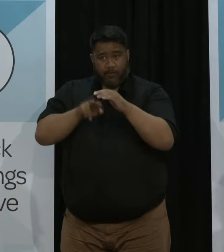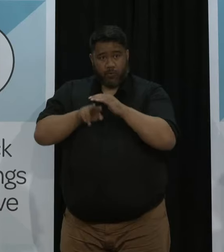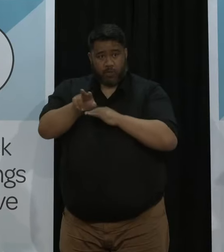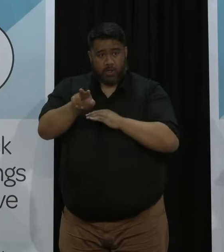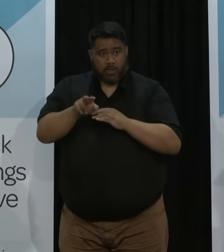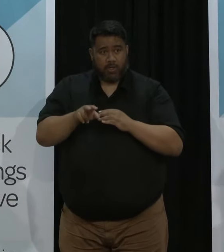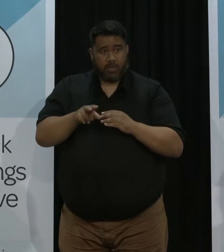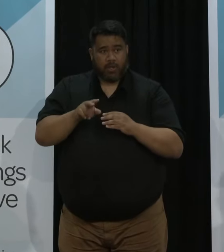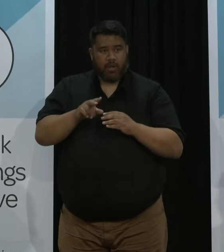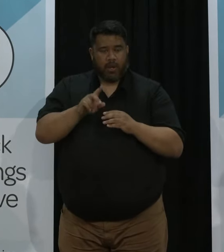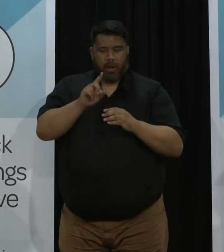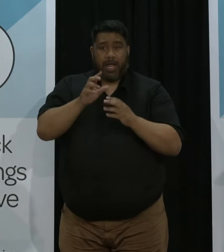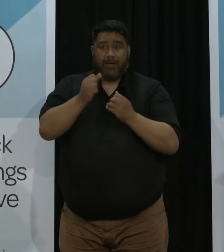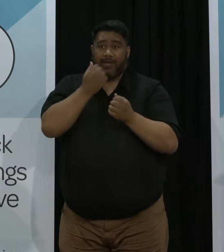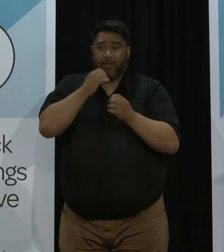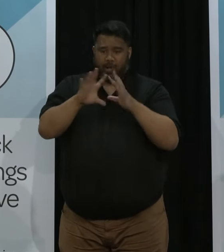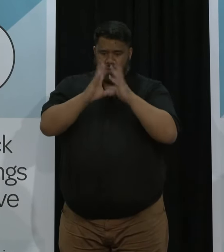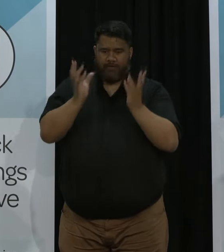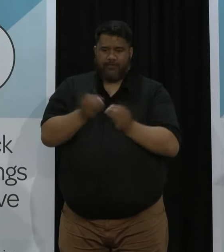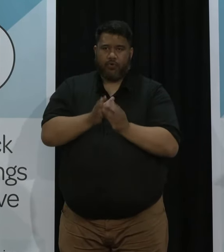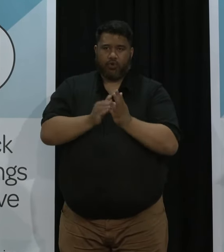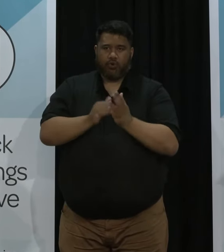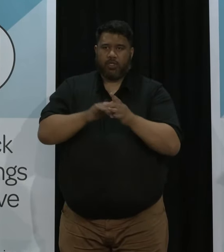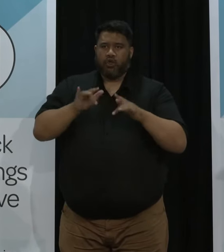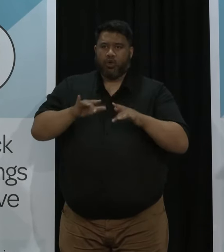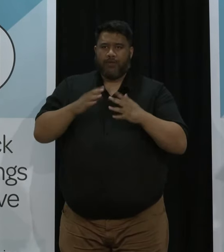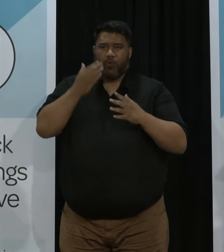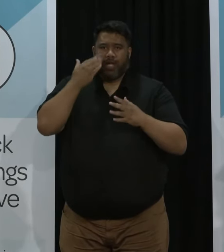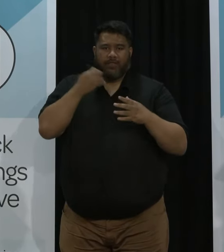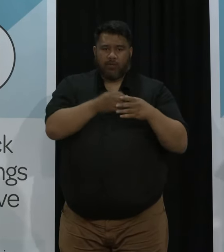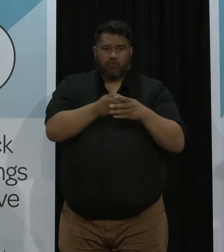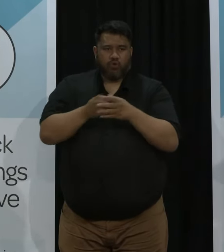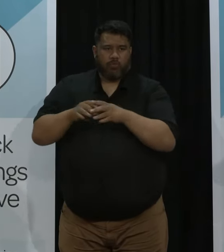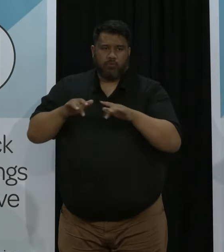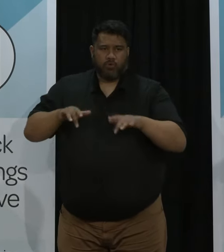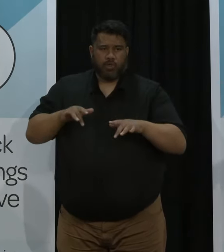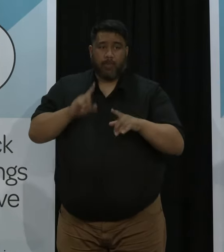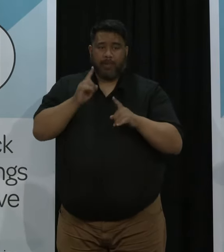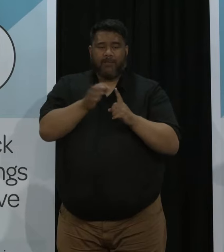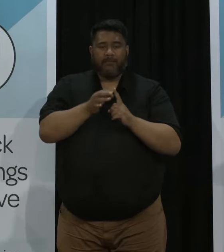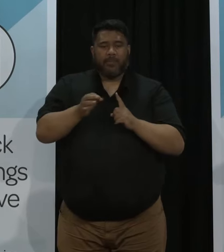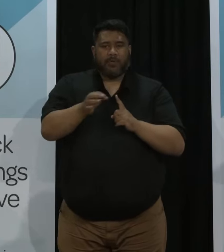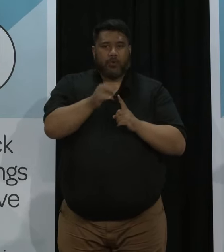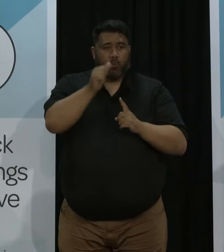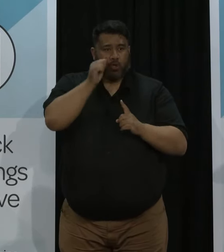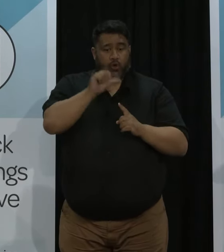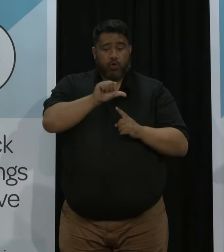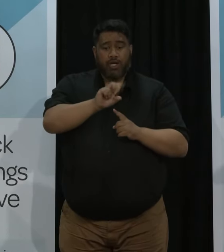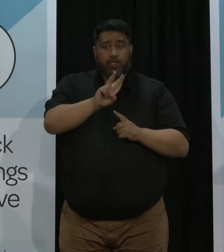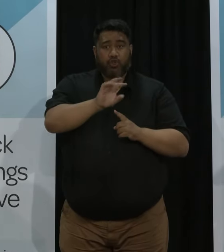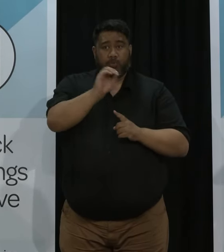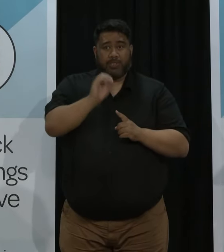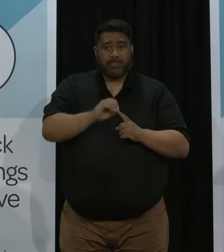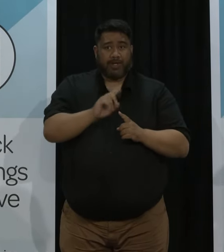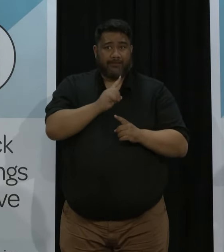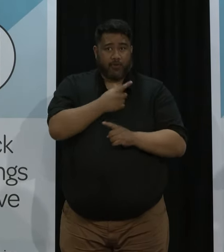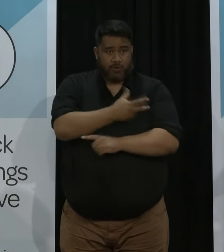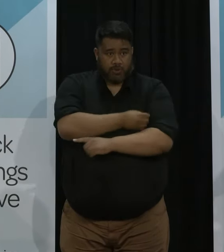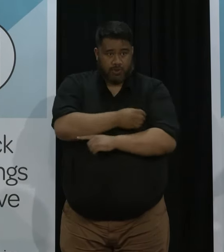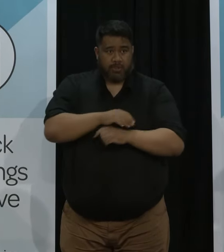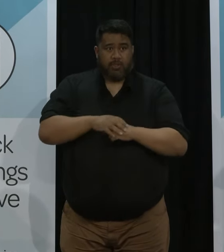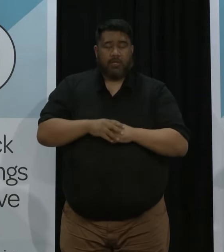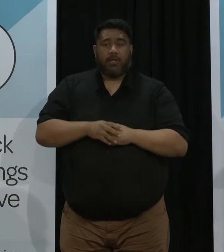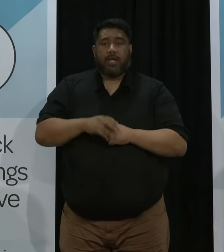broken down by ethnicity we just have it for the whole population but as the PM said so at the moment Pacific at 92% nationwide first dose 84